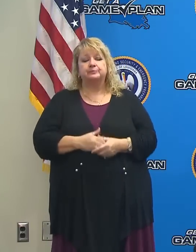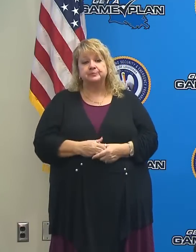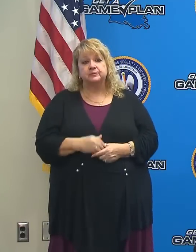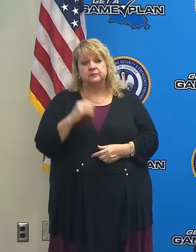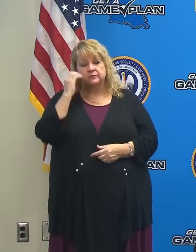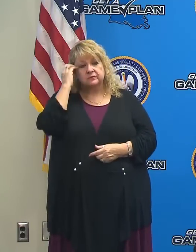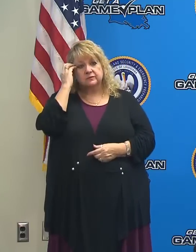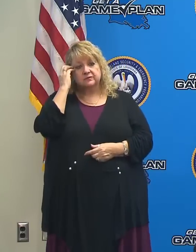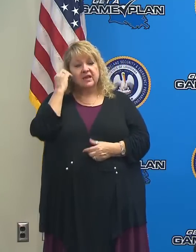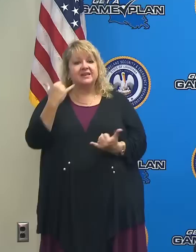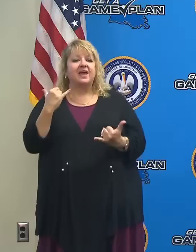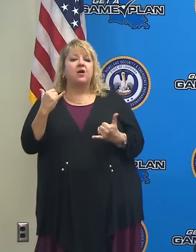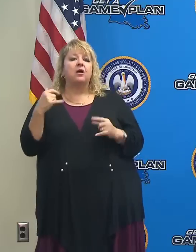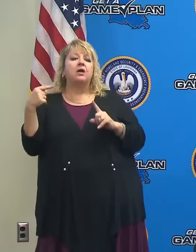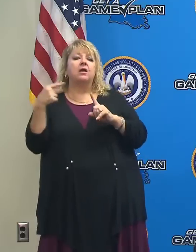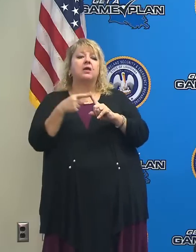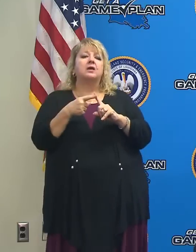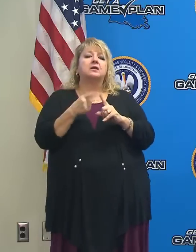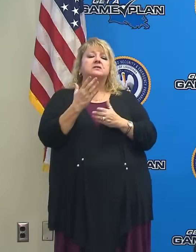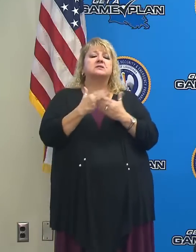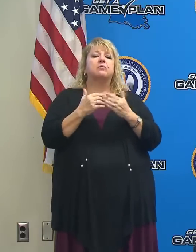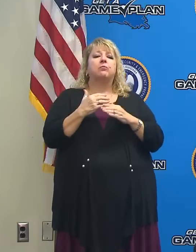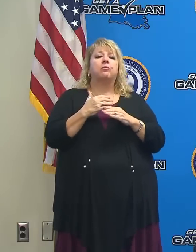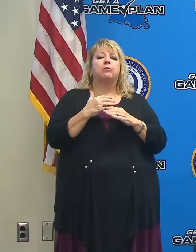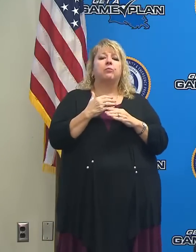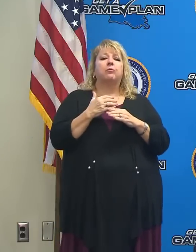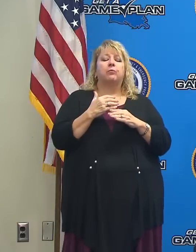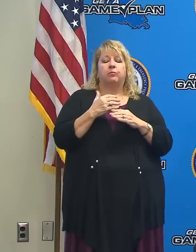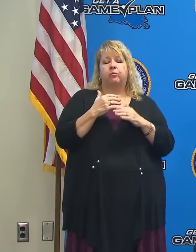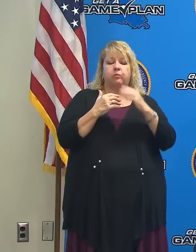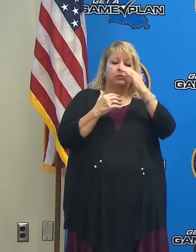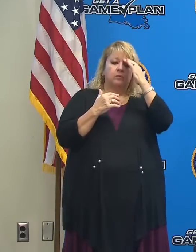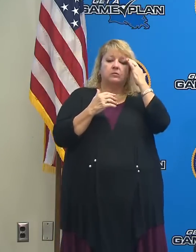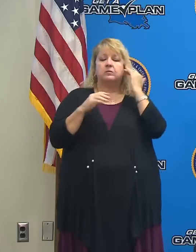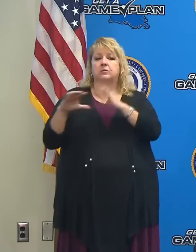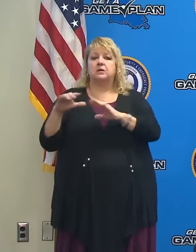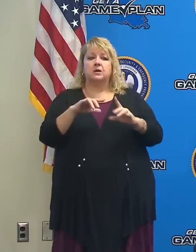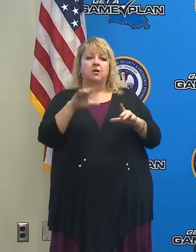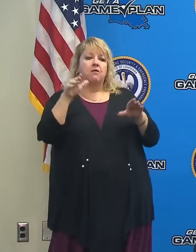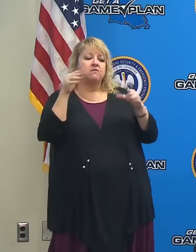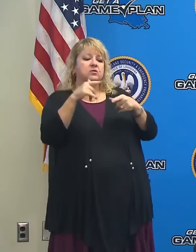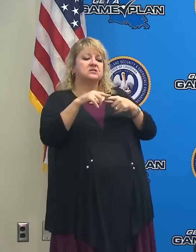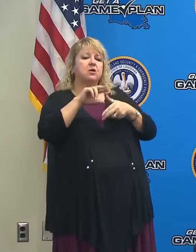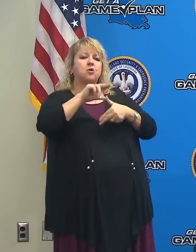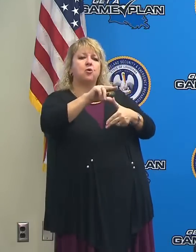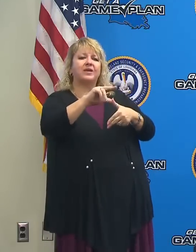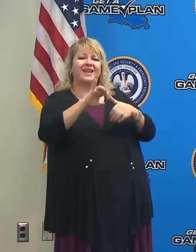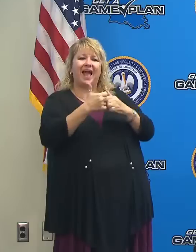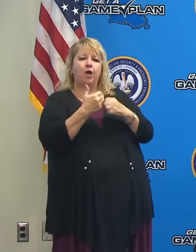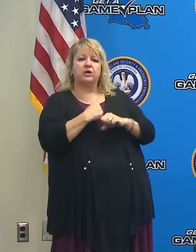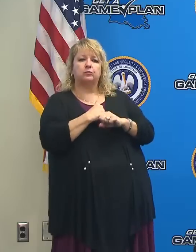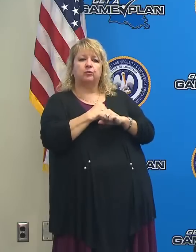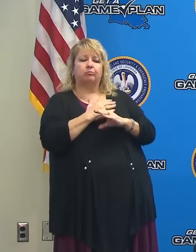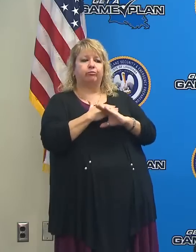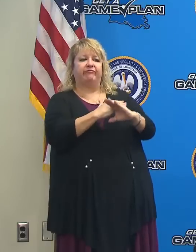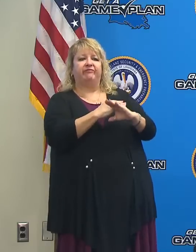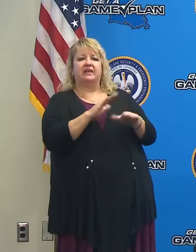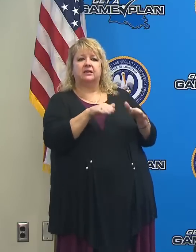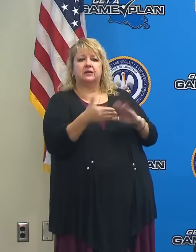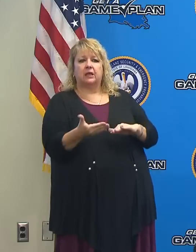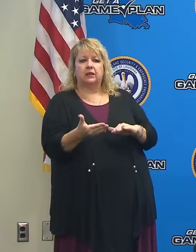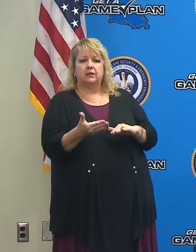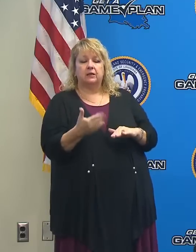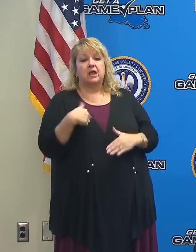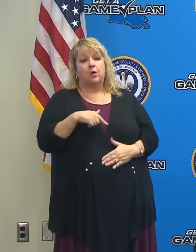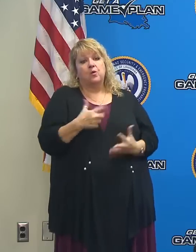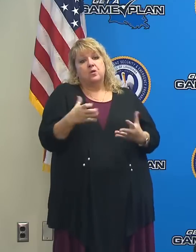I want to talk for a second about preventable deaths during hurricanes and the governor just mentioned this. We want to do all we can